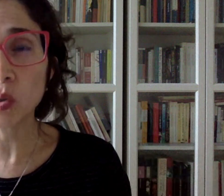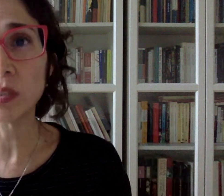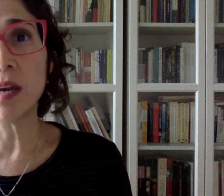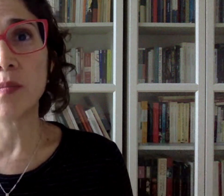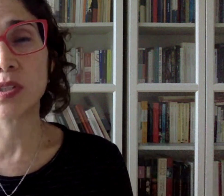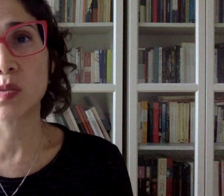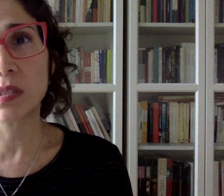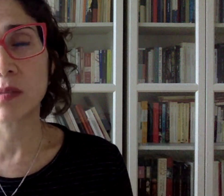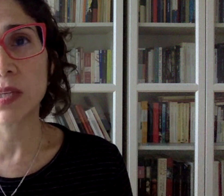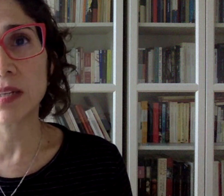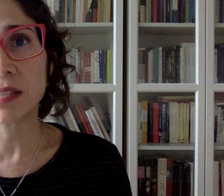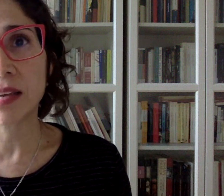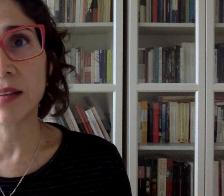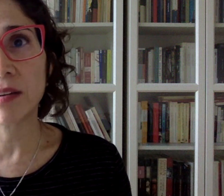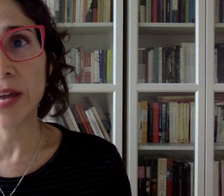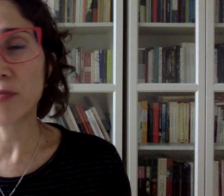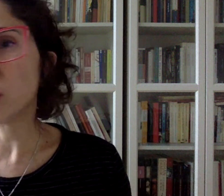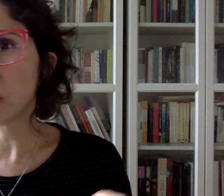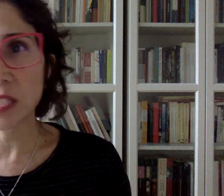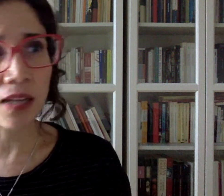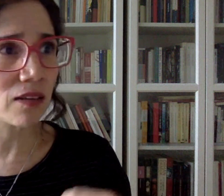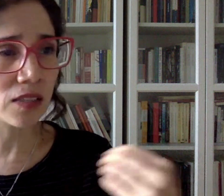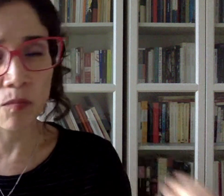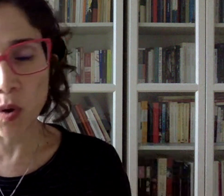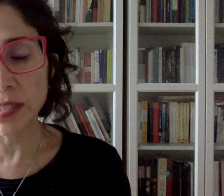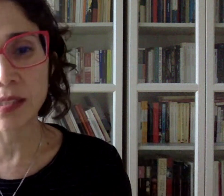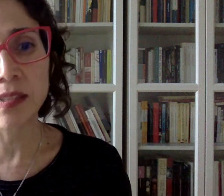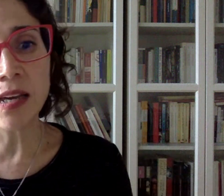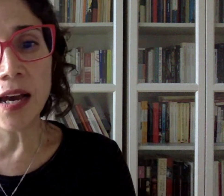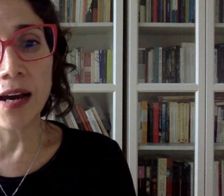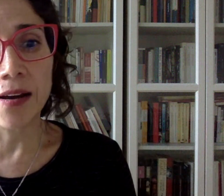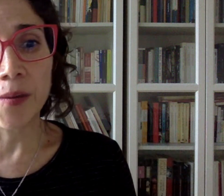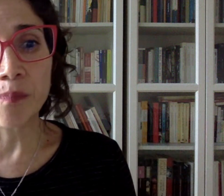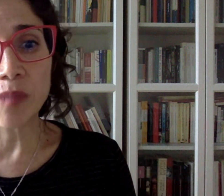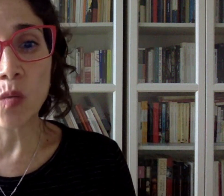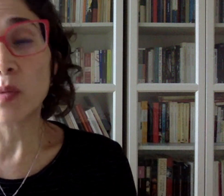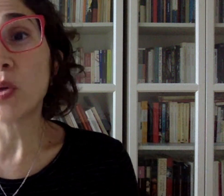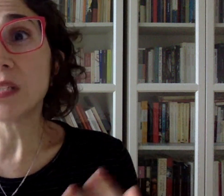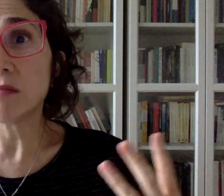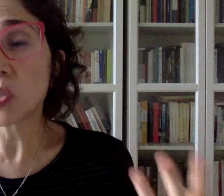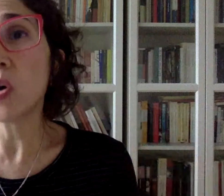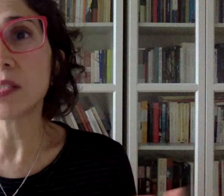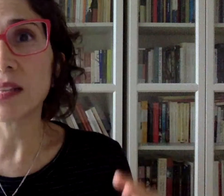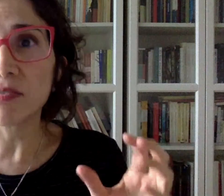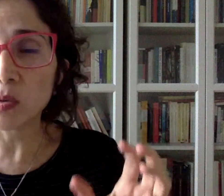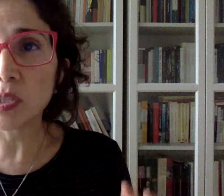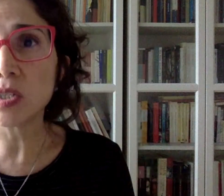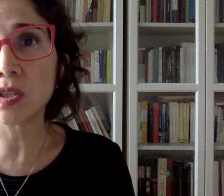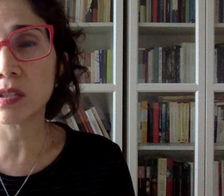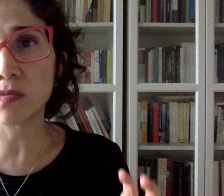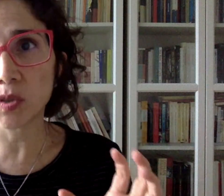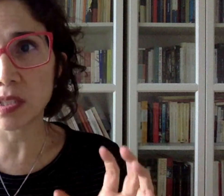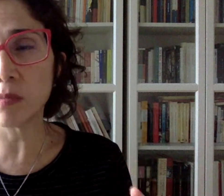to include persons with disabilities and their efforts, agendas and policy, what we saw is that the